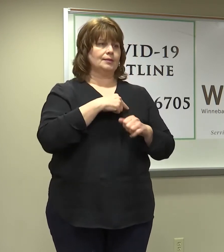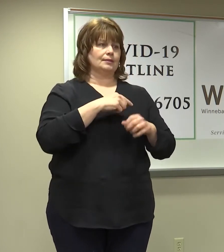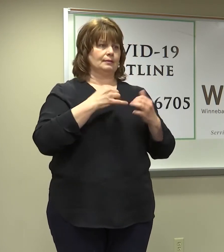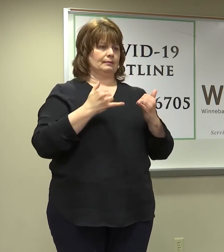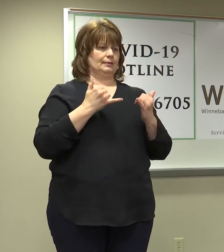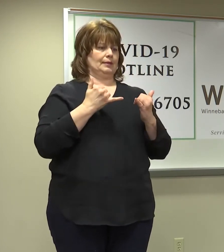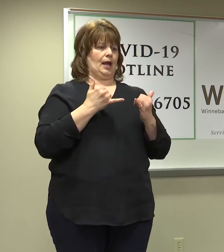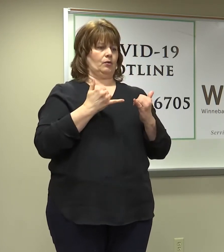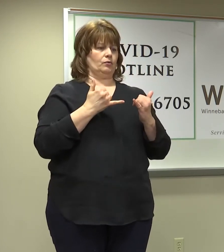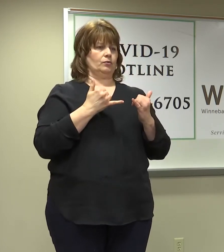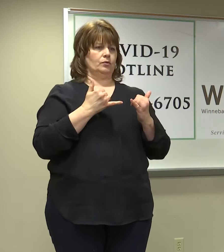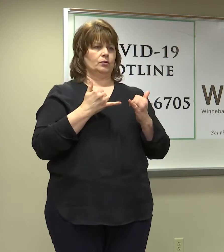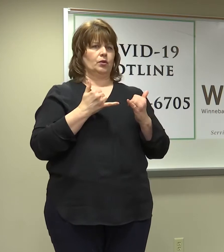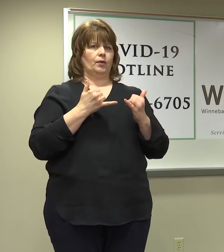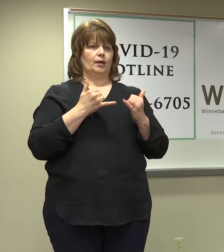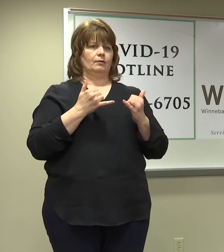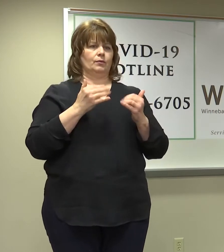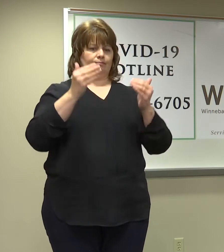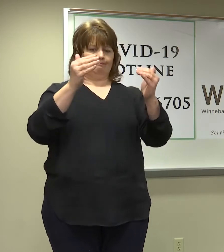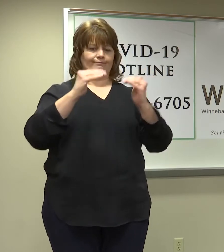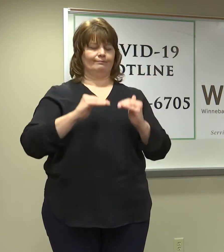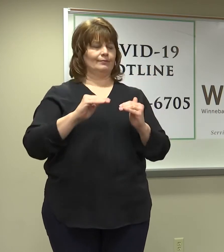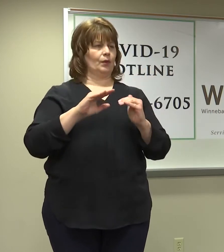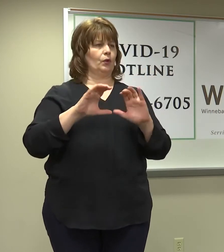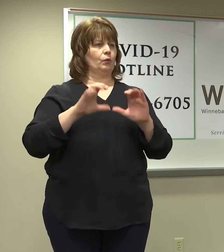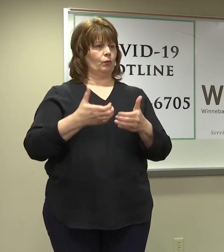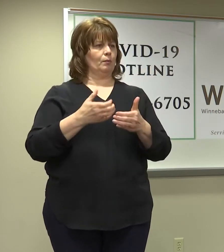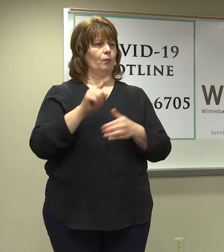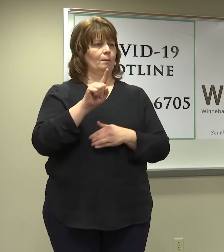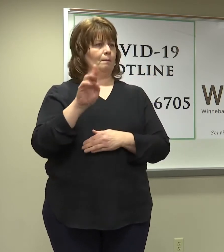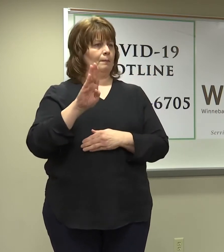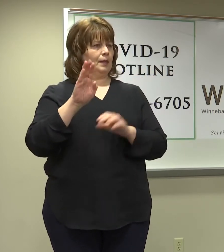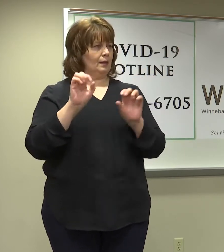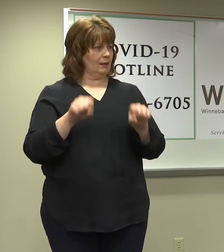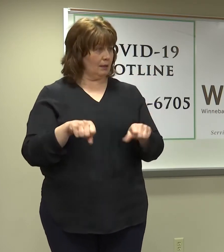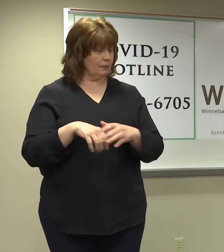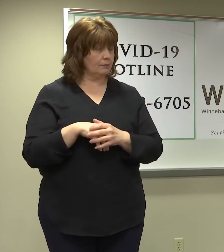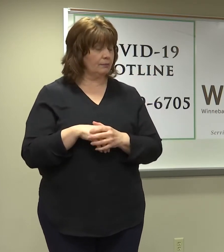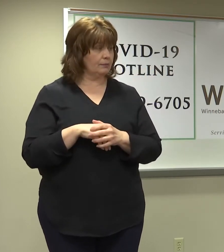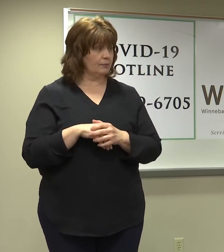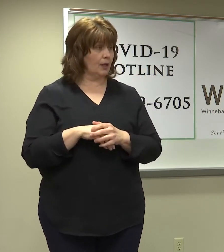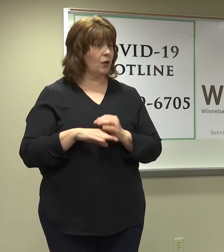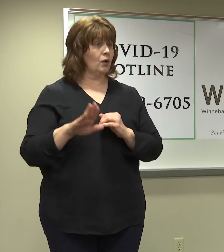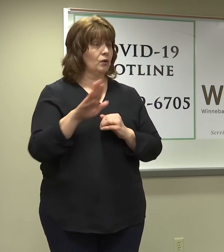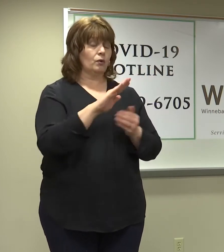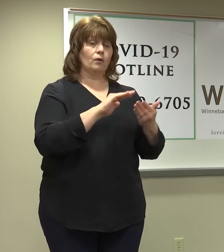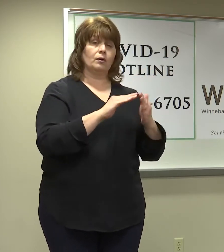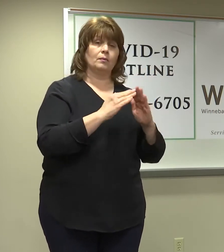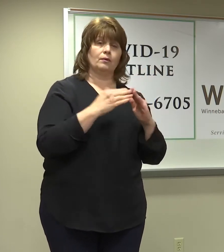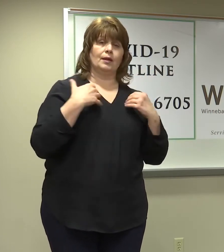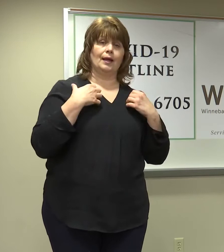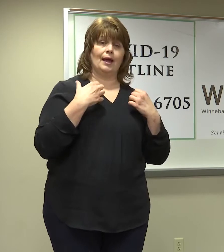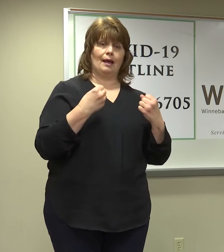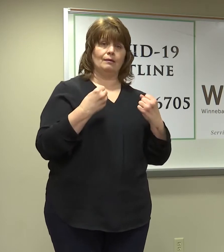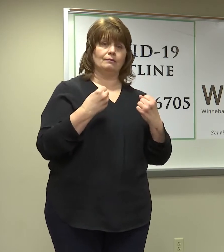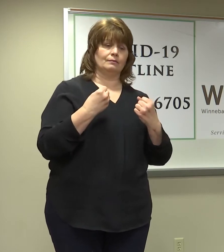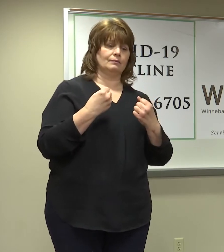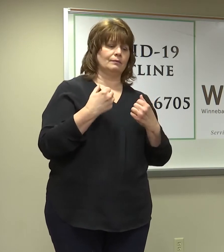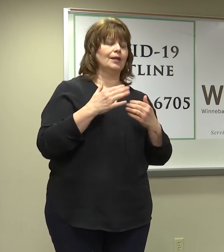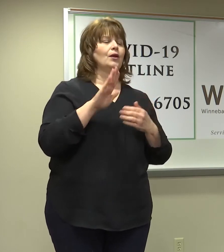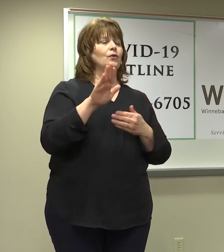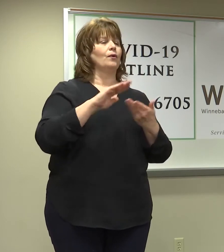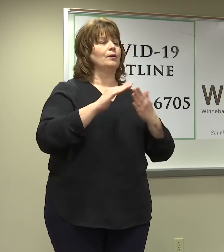manner so we can get the rest of the group moving to 1B. And remember that your community is helping to do this vaccination effort.